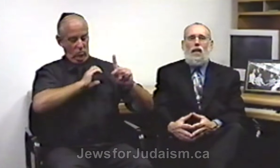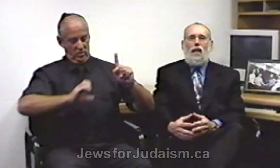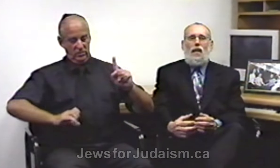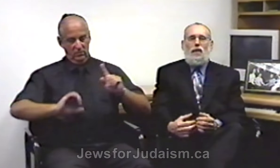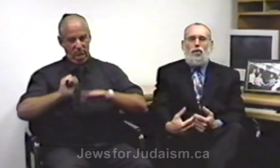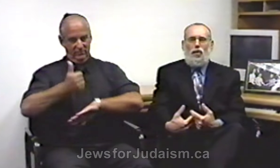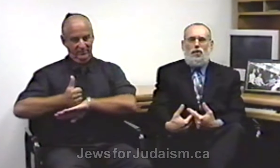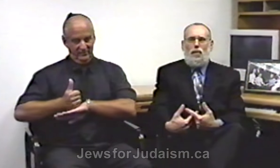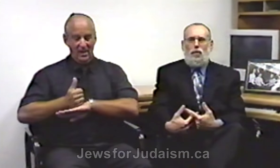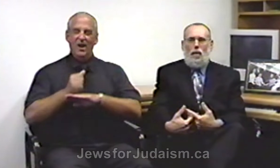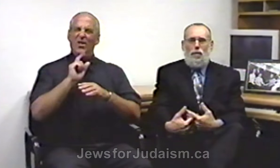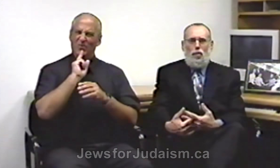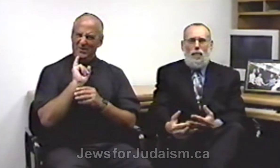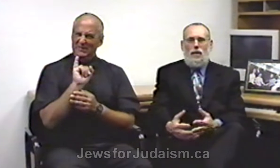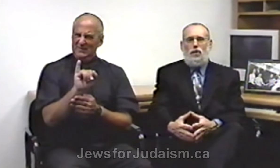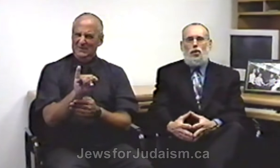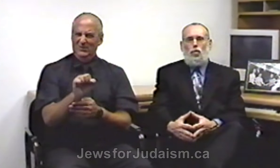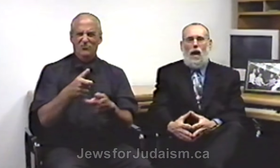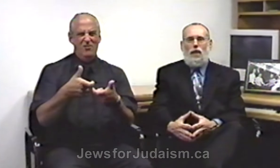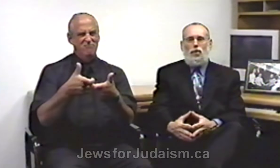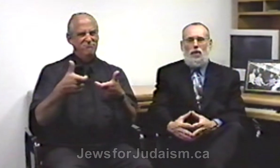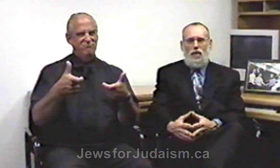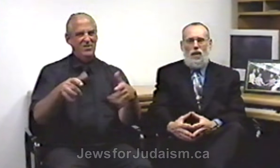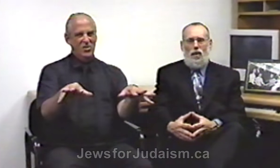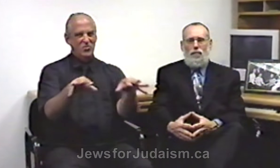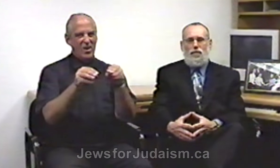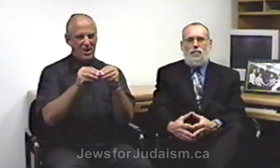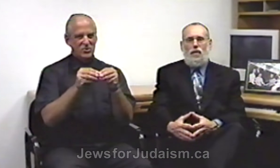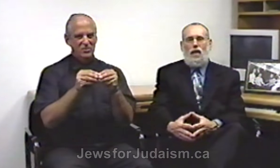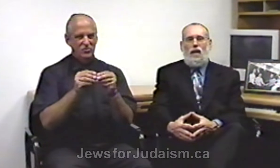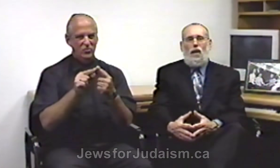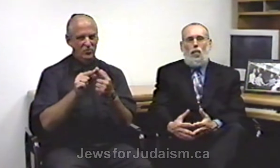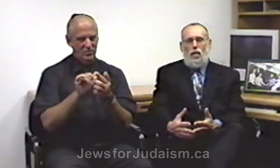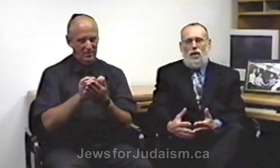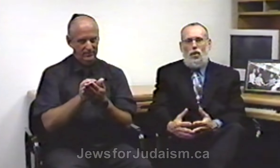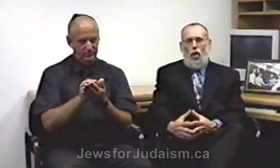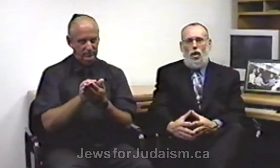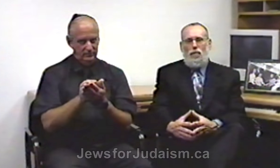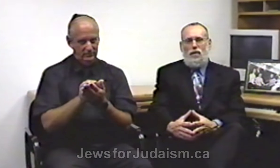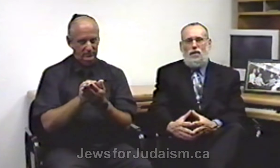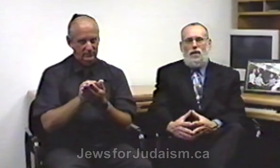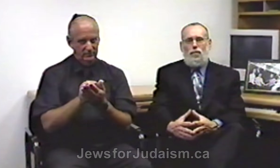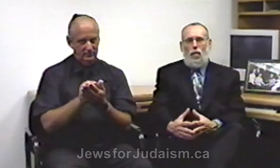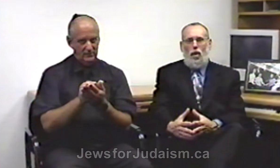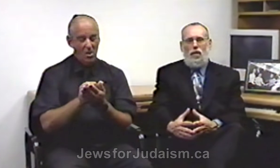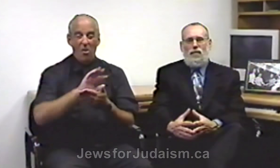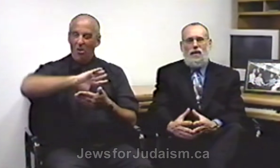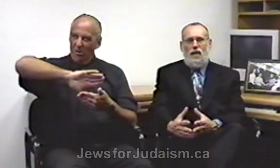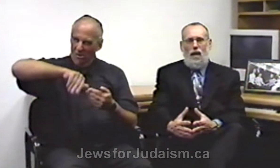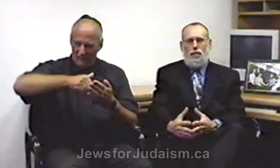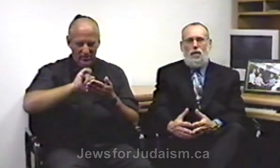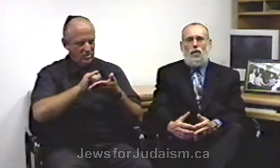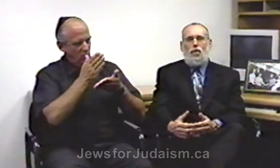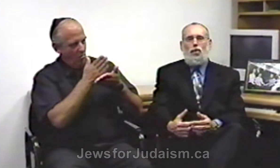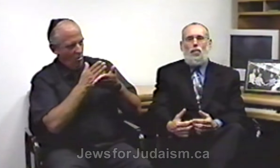So there's a tremendous attraction there. Really, all of this is part of an attempt to